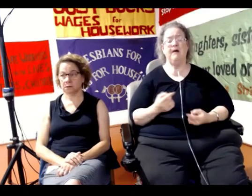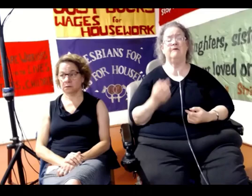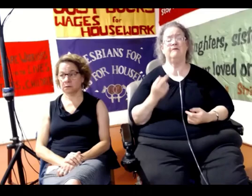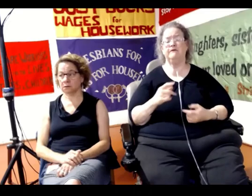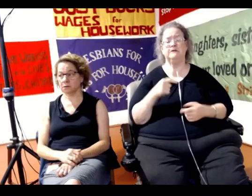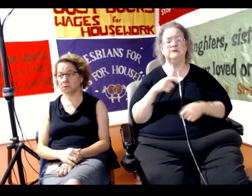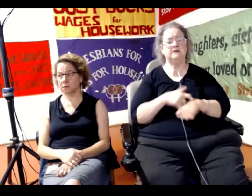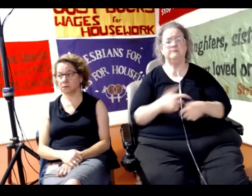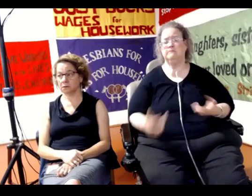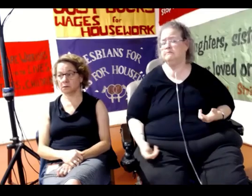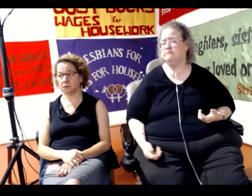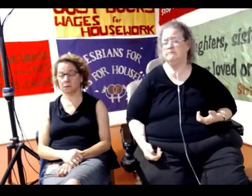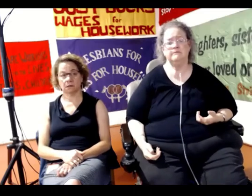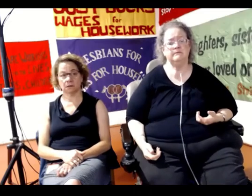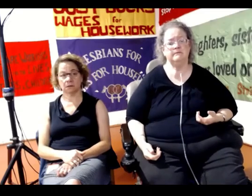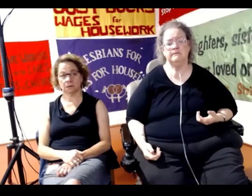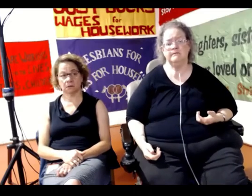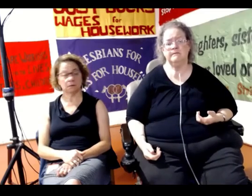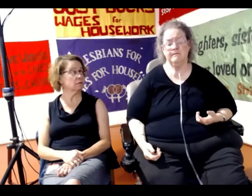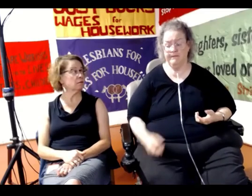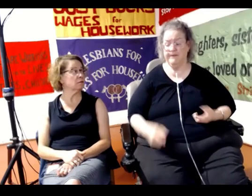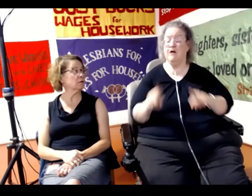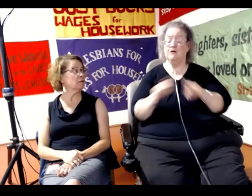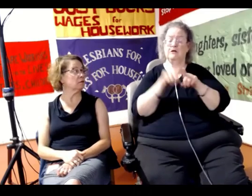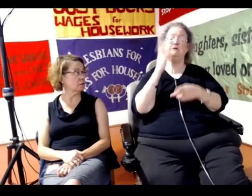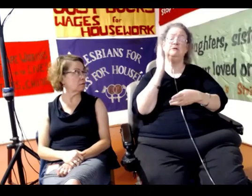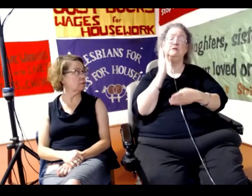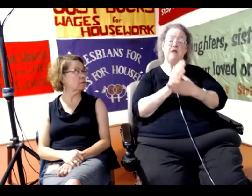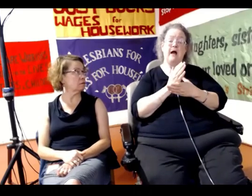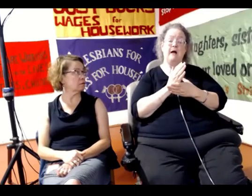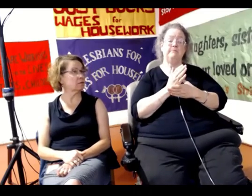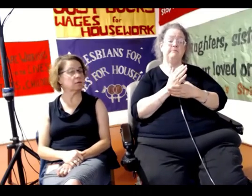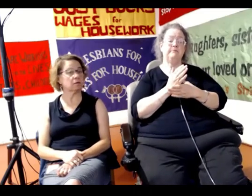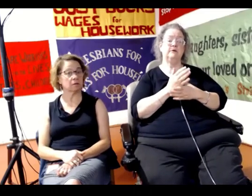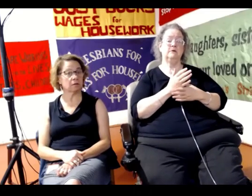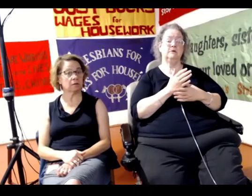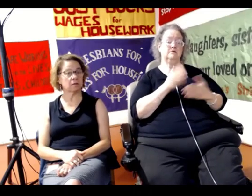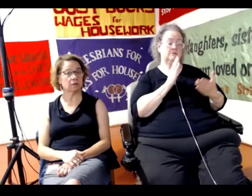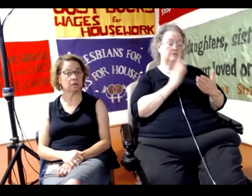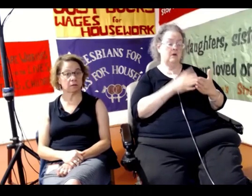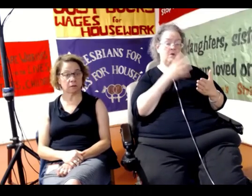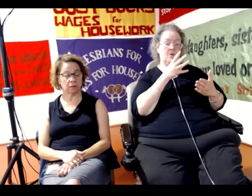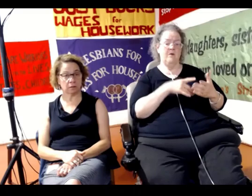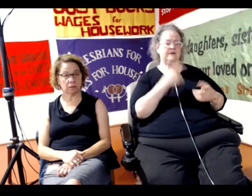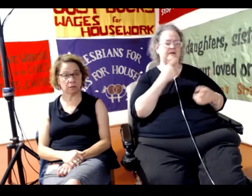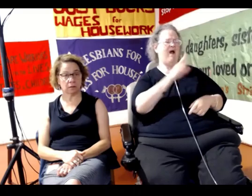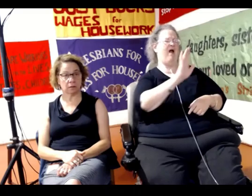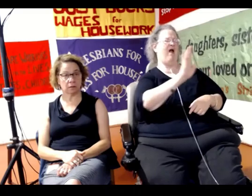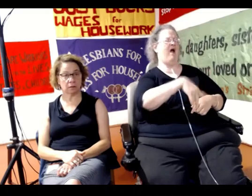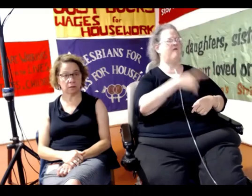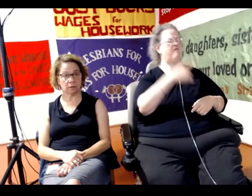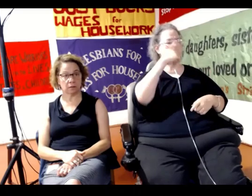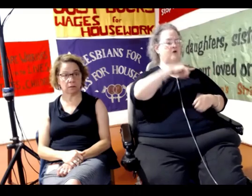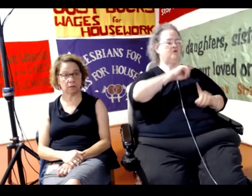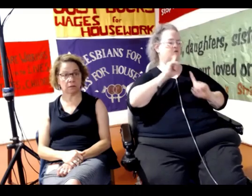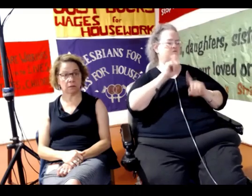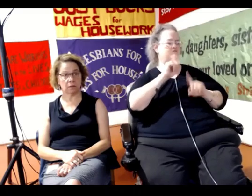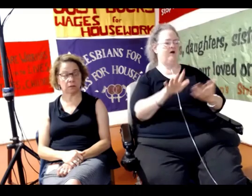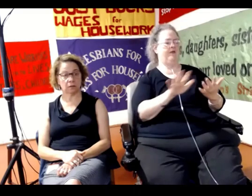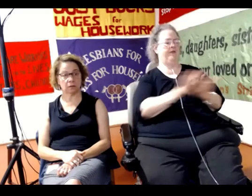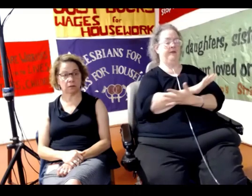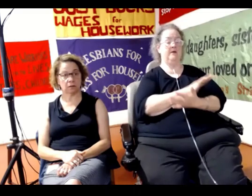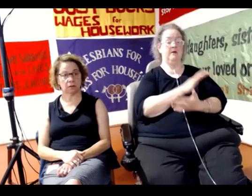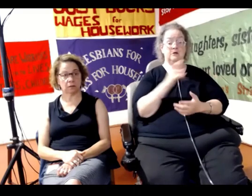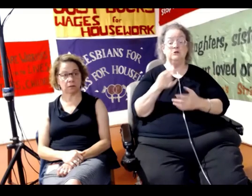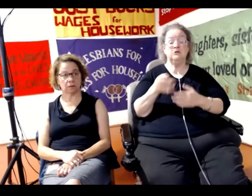They also have to stop prosecuting women for making so-called false reports of rape, often to cover up their